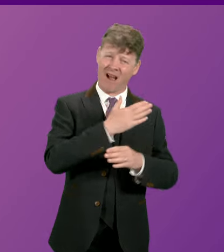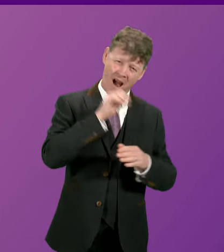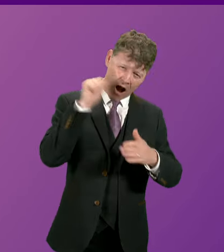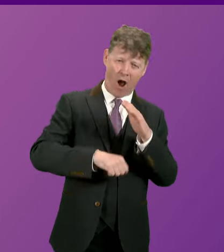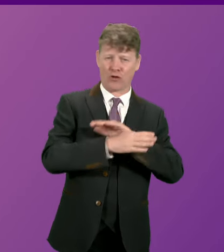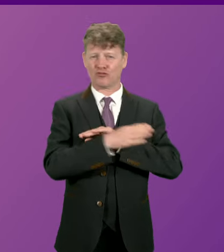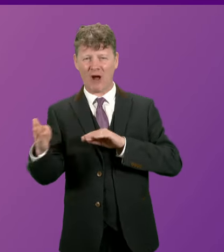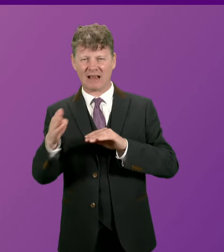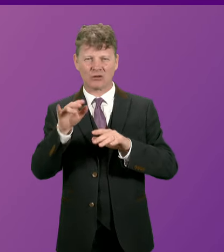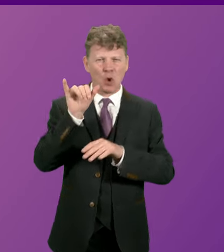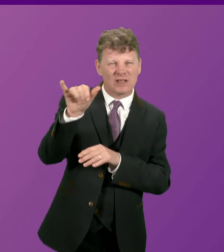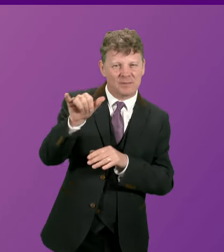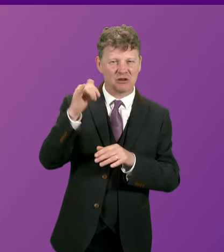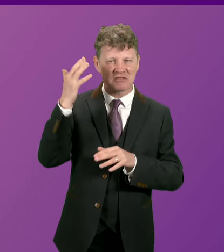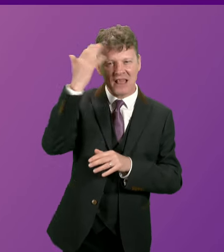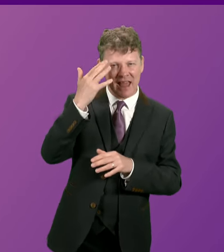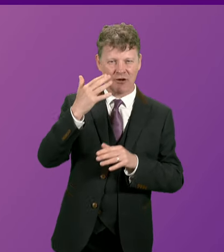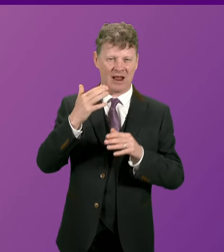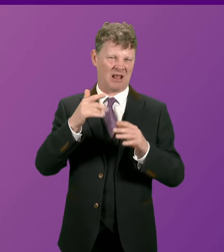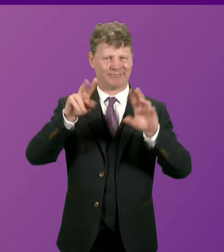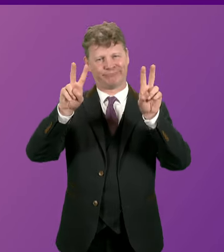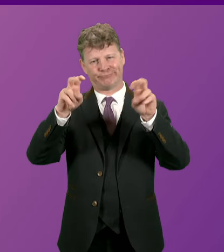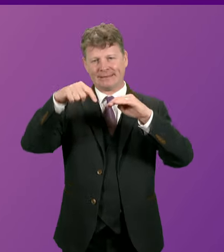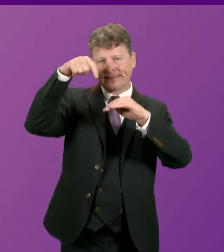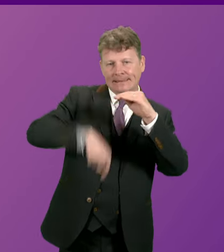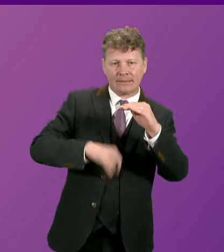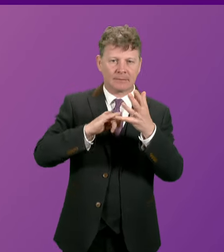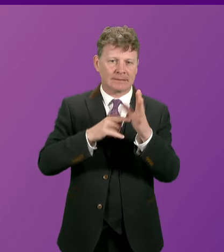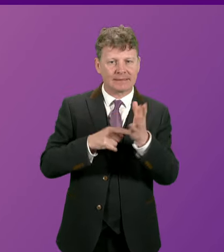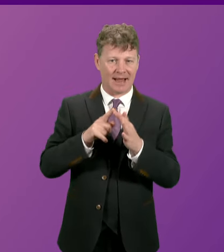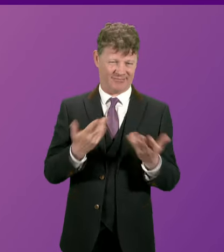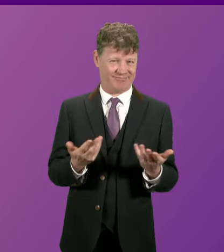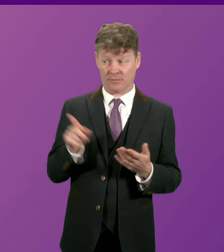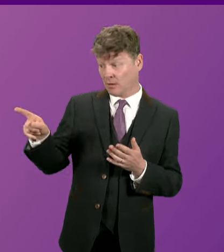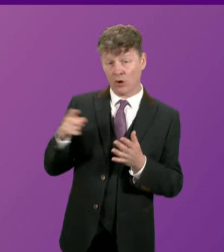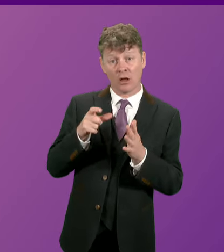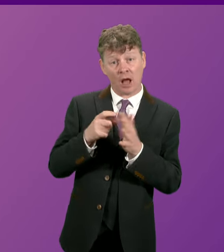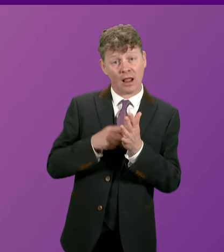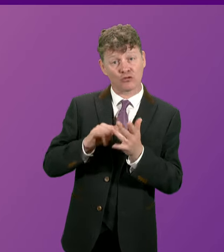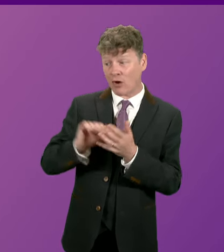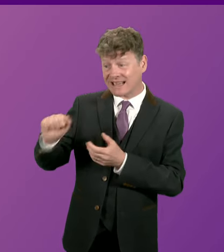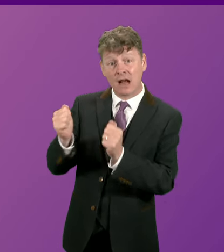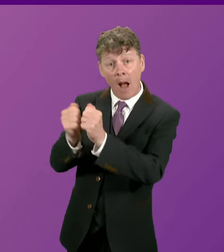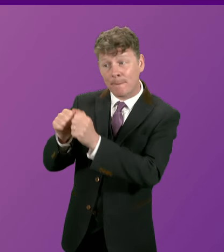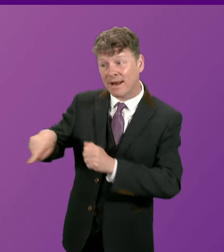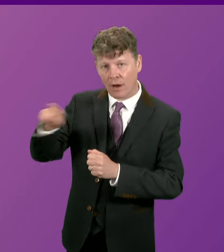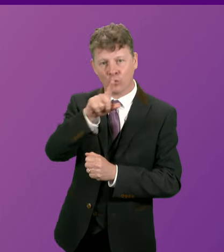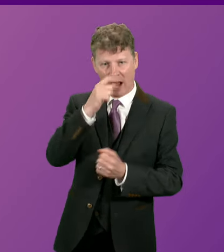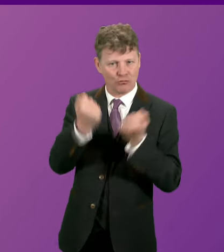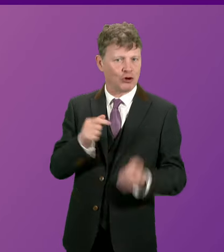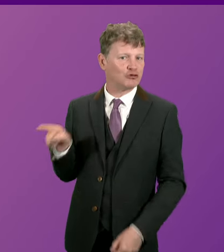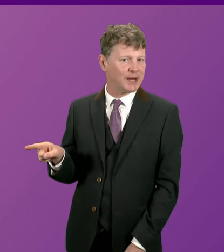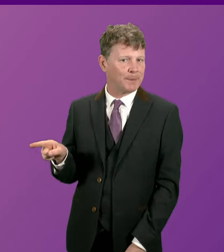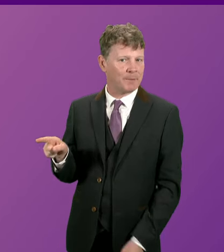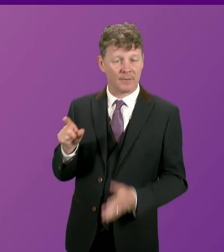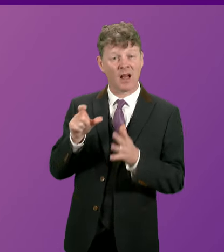deep state. You can judge a man, presiding officer, you can judge a man by the company he keeps. And Douglas Ross' company